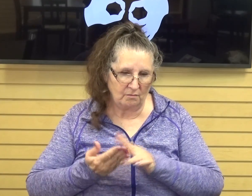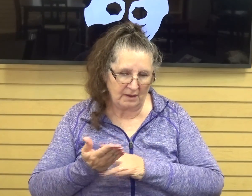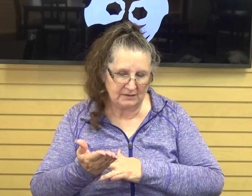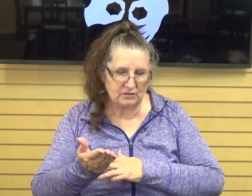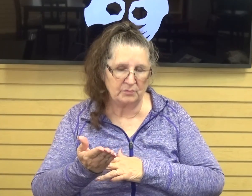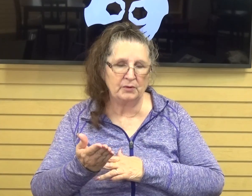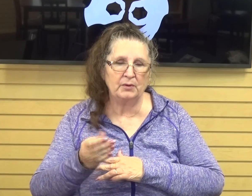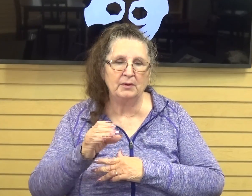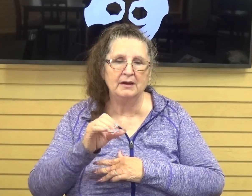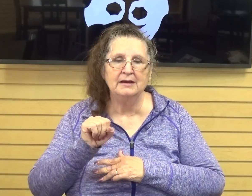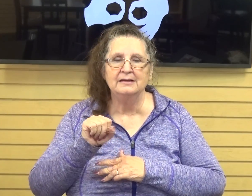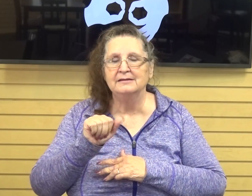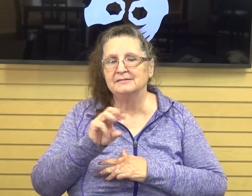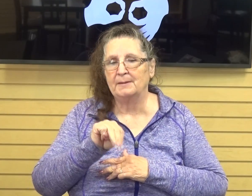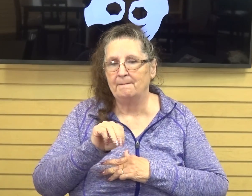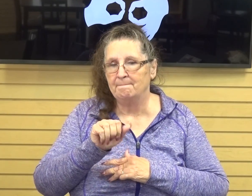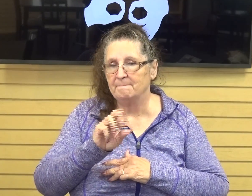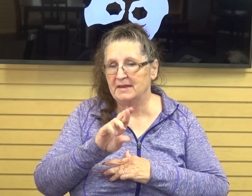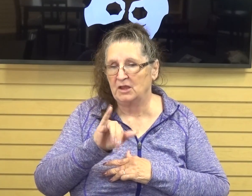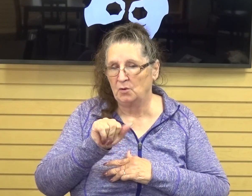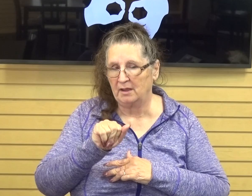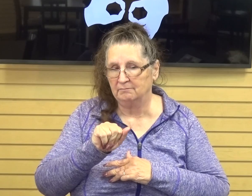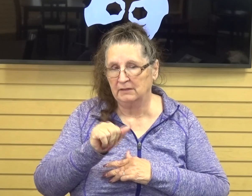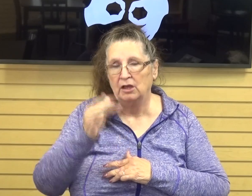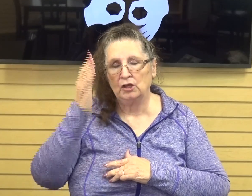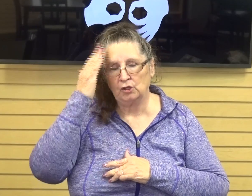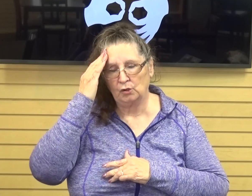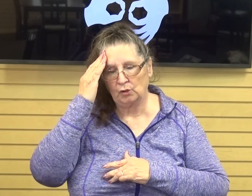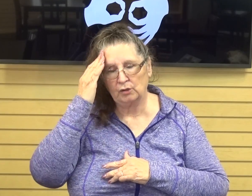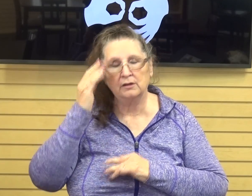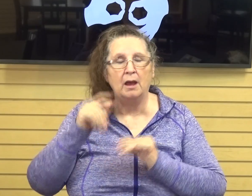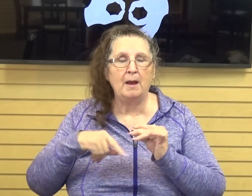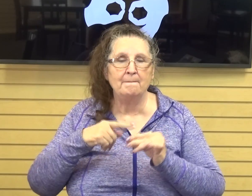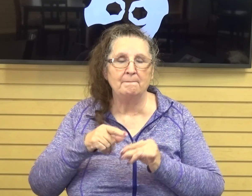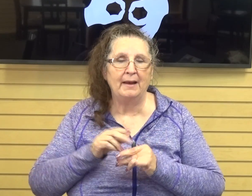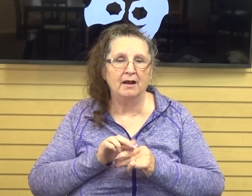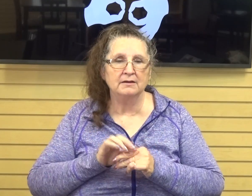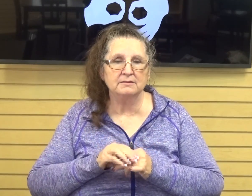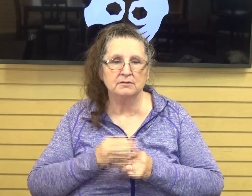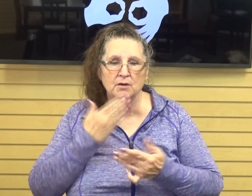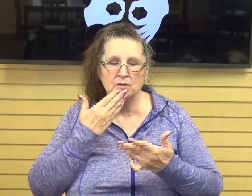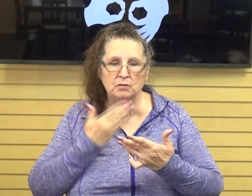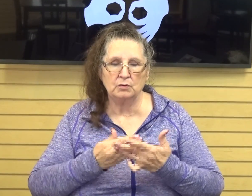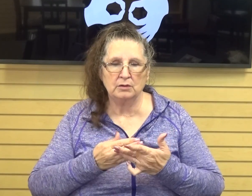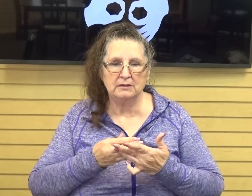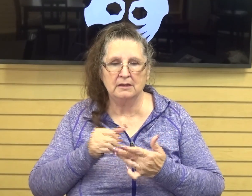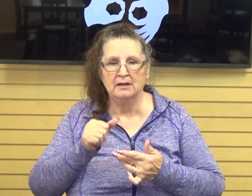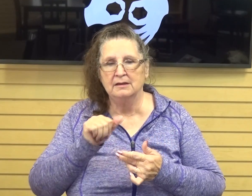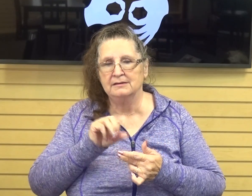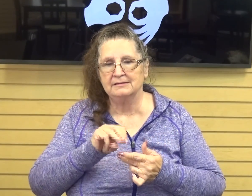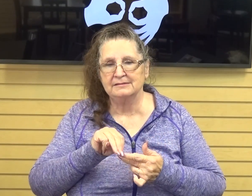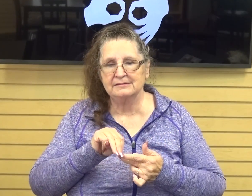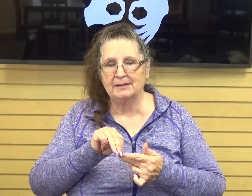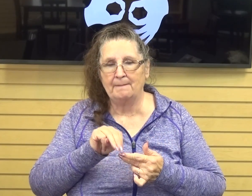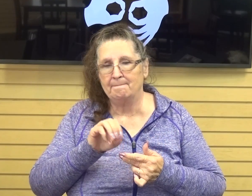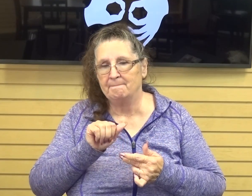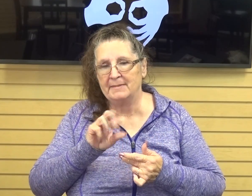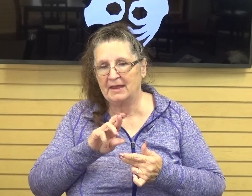You probably have heard about the good Samaritan. Well, this chapter four is going to be a story about a bad Samaritan who becomes